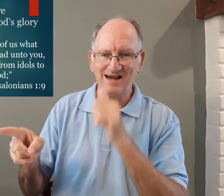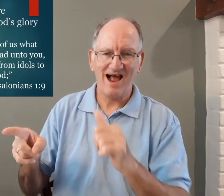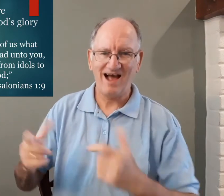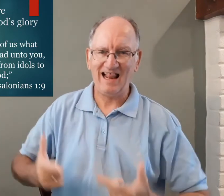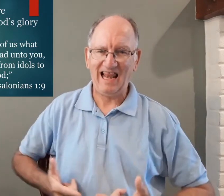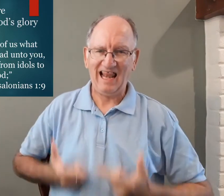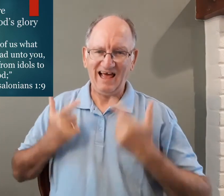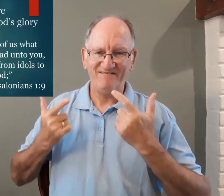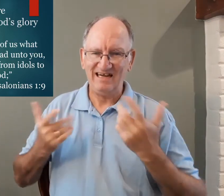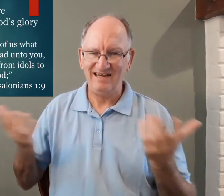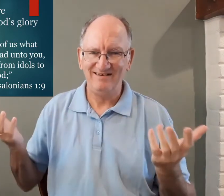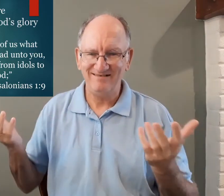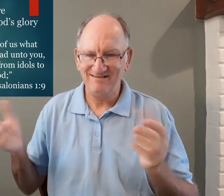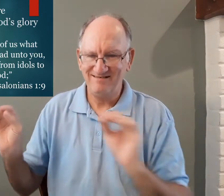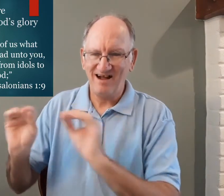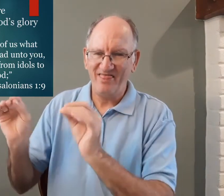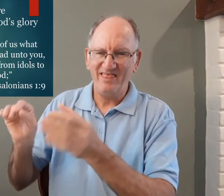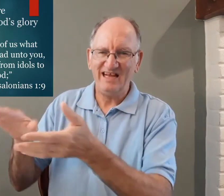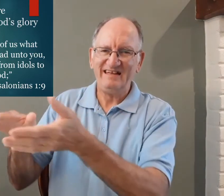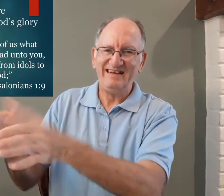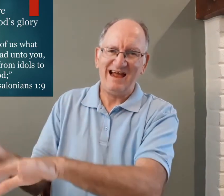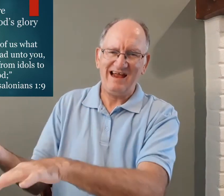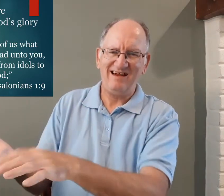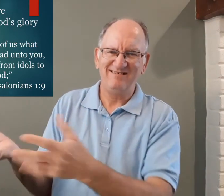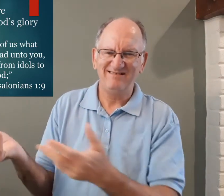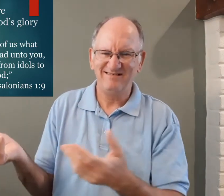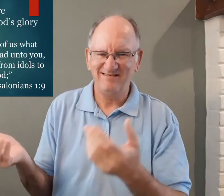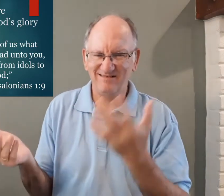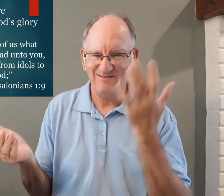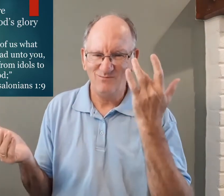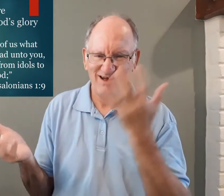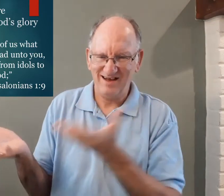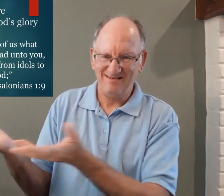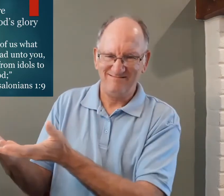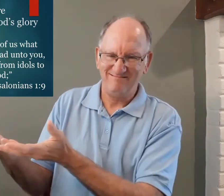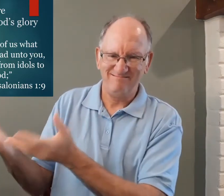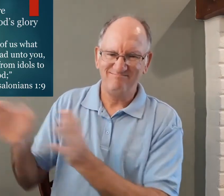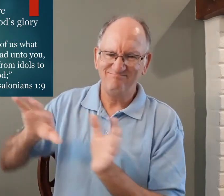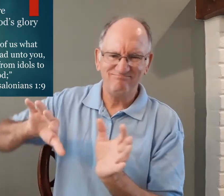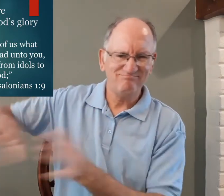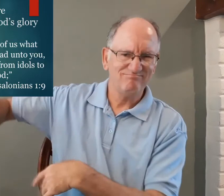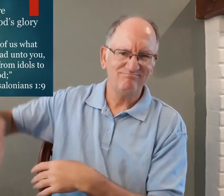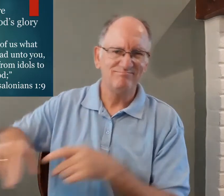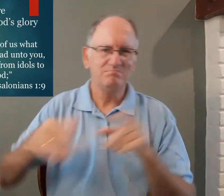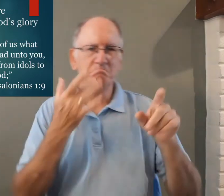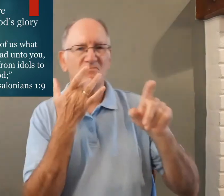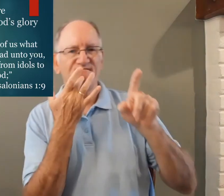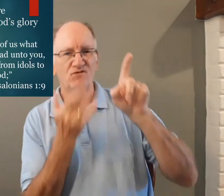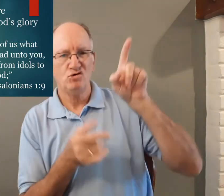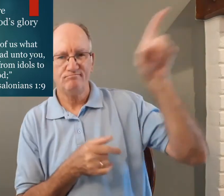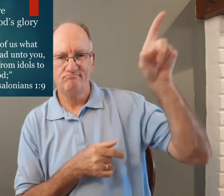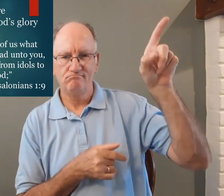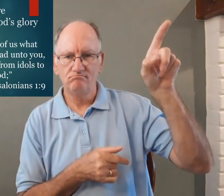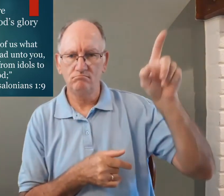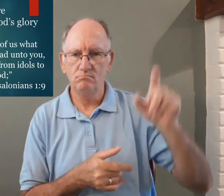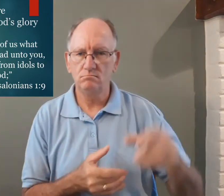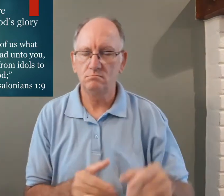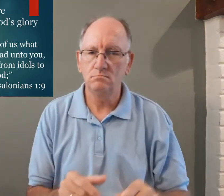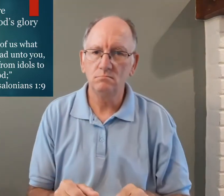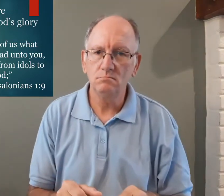they realized that idolatry or idols are not living and so they put that aside and decided they